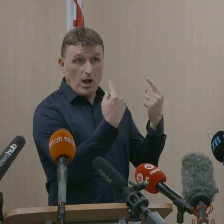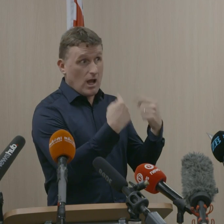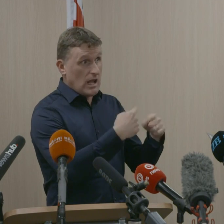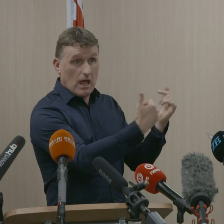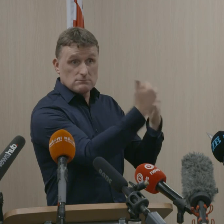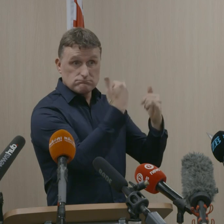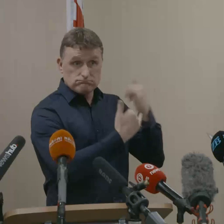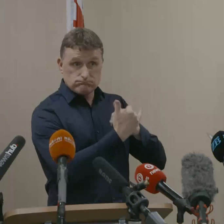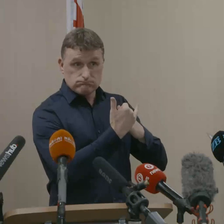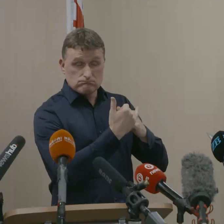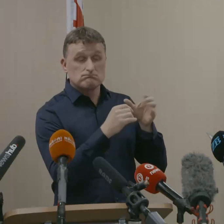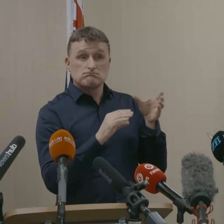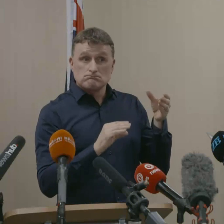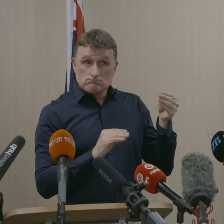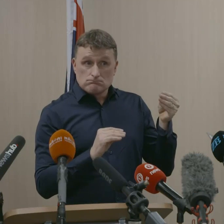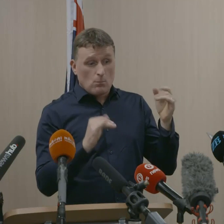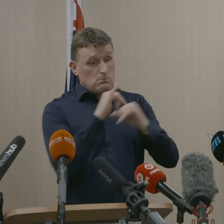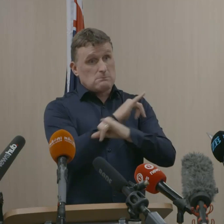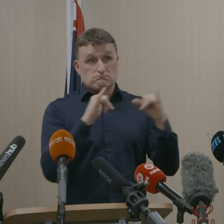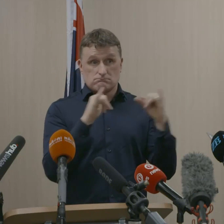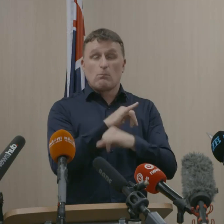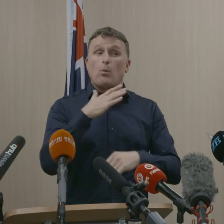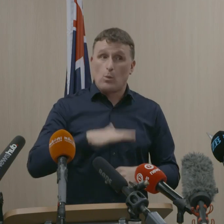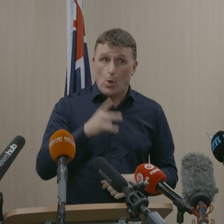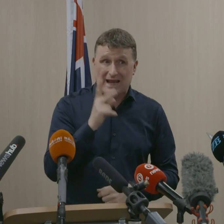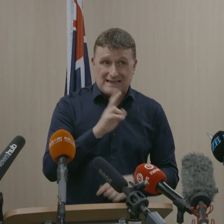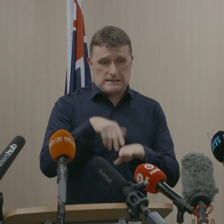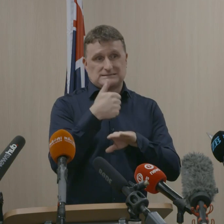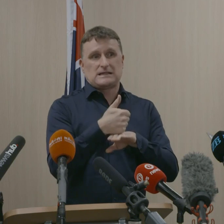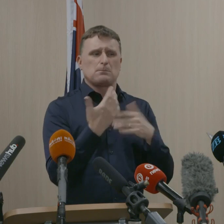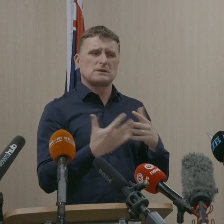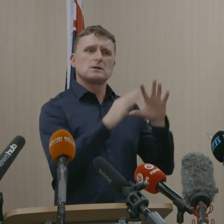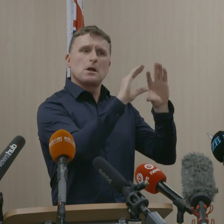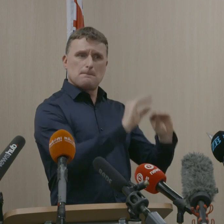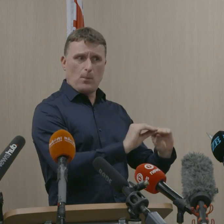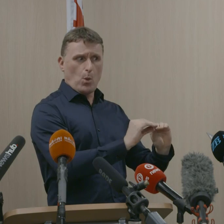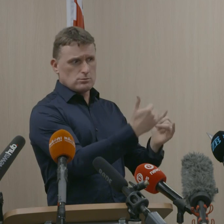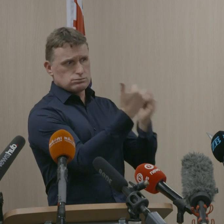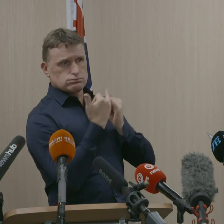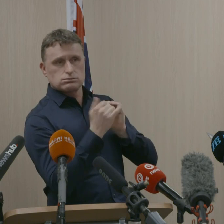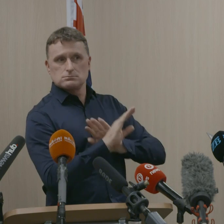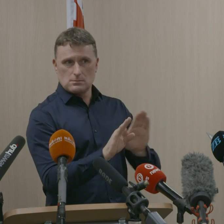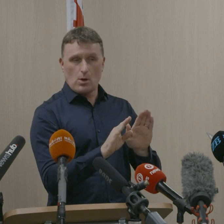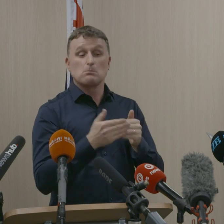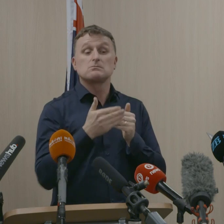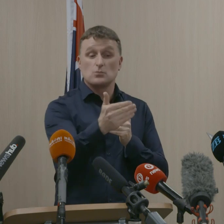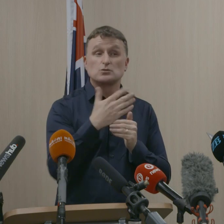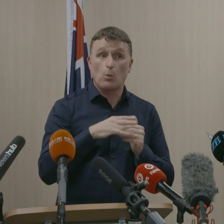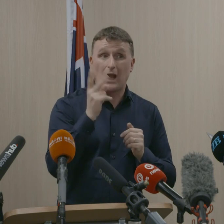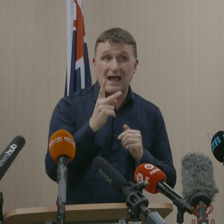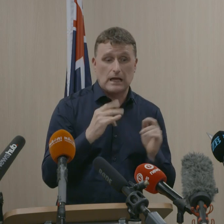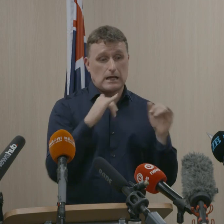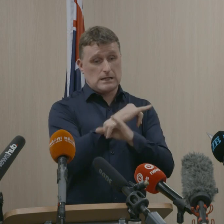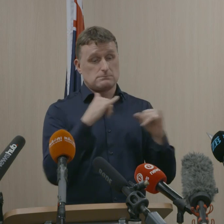Firstly, we do want the bubble to resume. We remain committed to it. When I spoke to Prime Minister Scott Morrison this morning, I